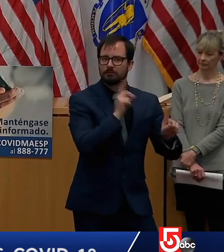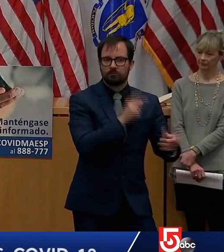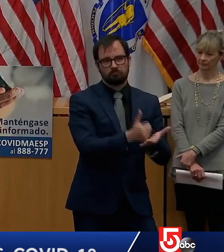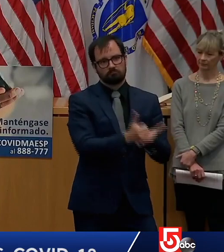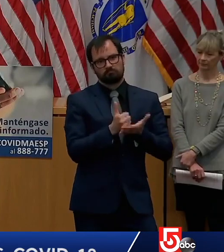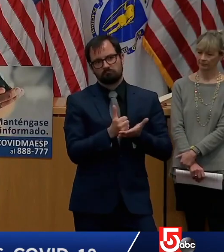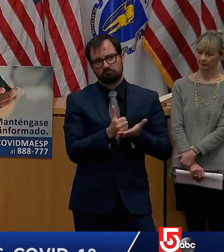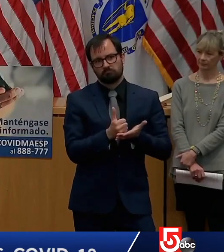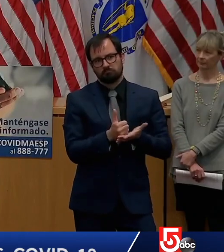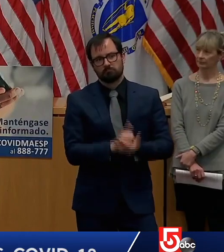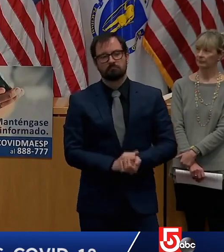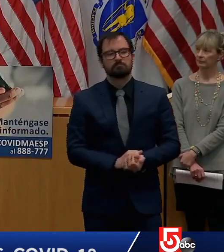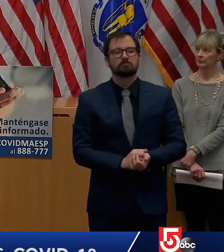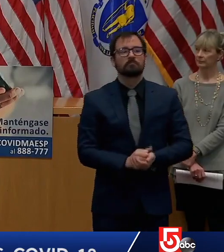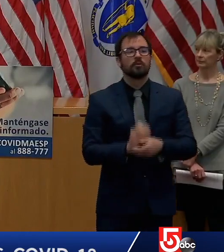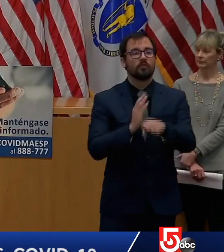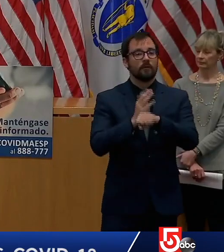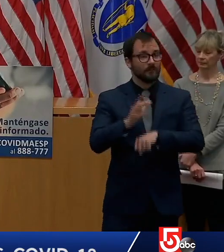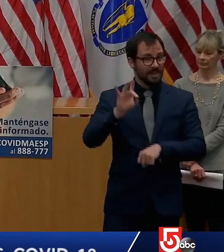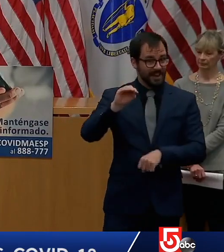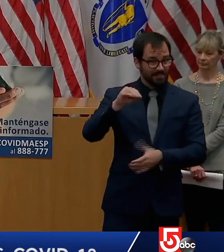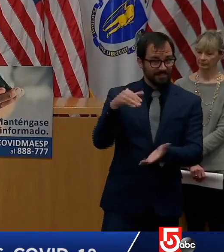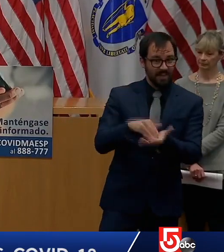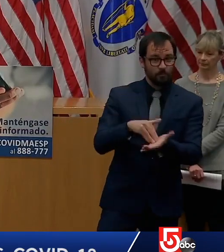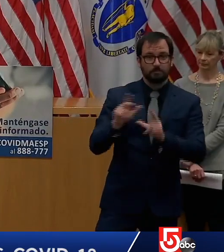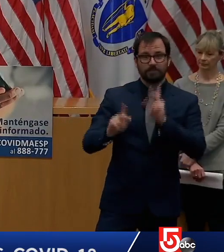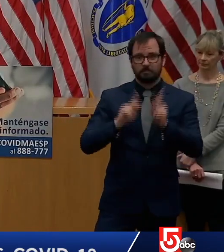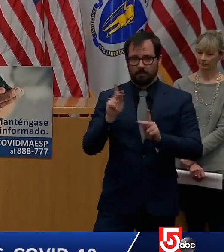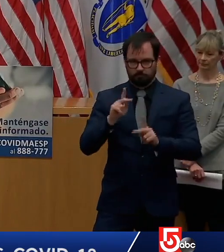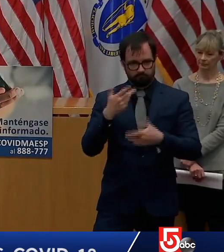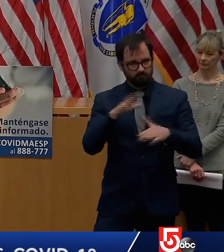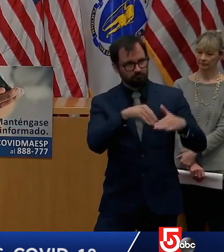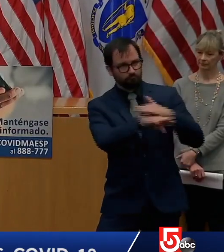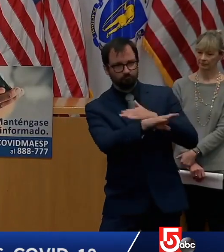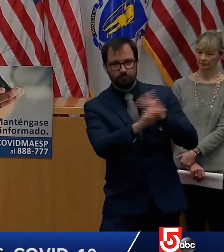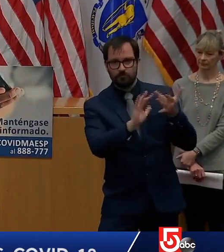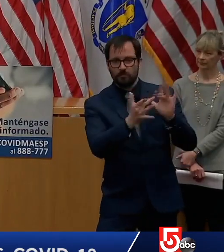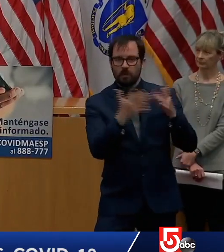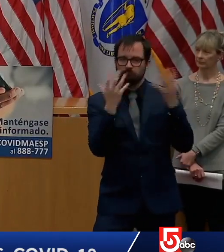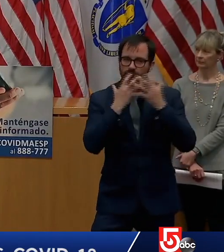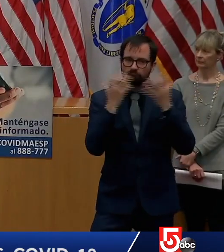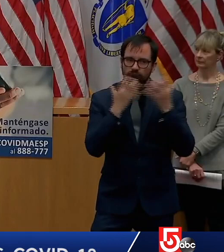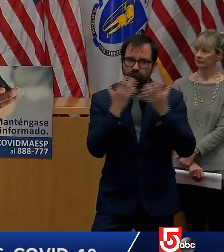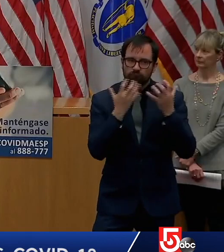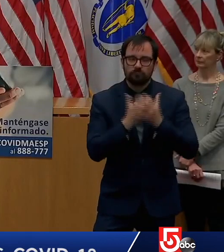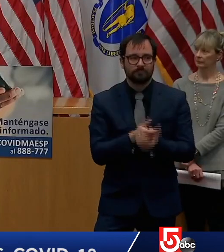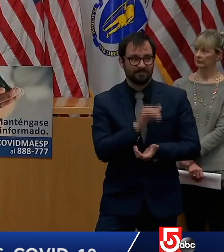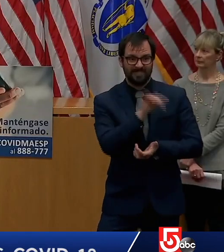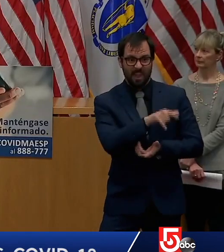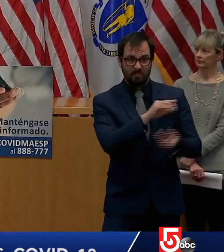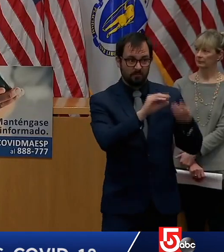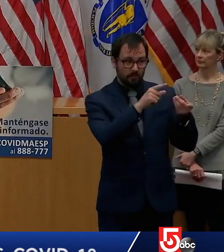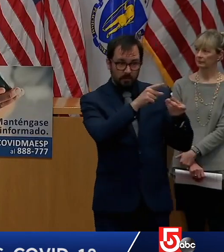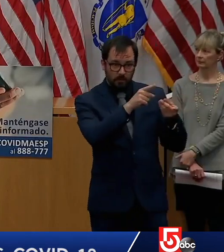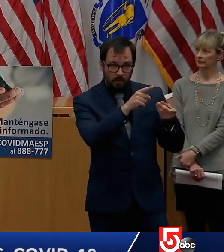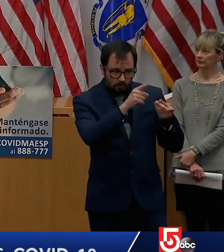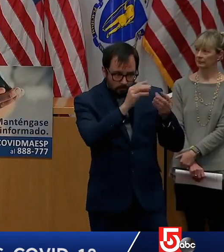their recommendation has been to call 911 and to go get the health care that they need please